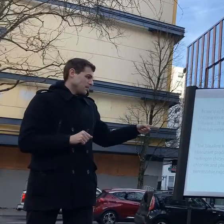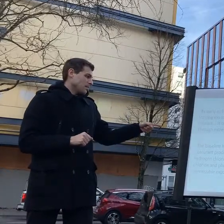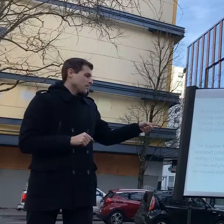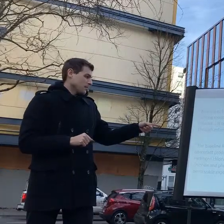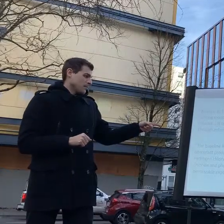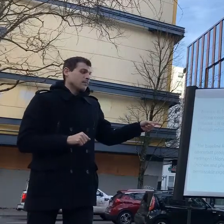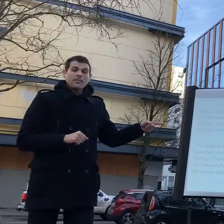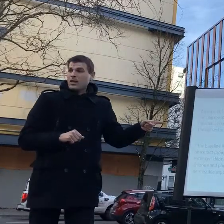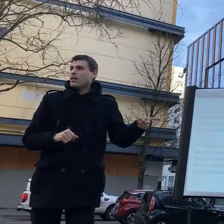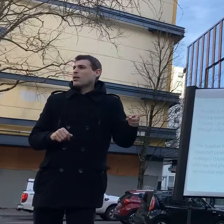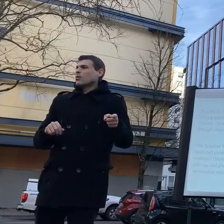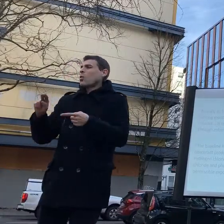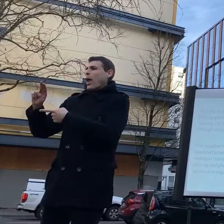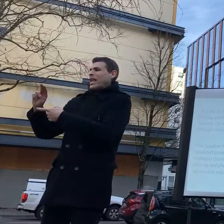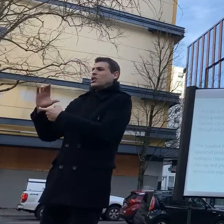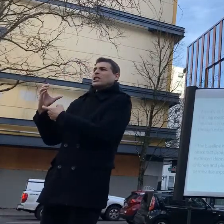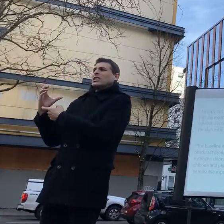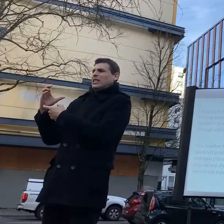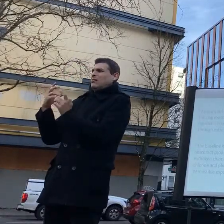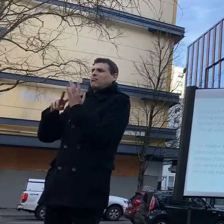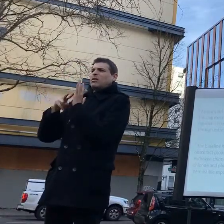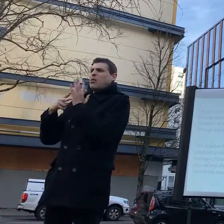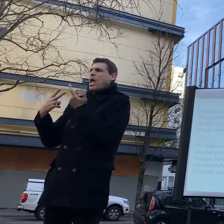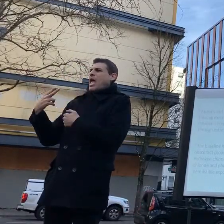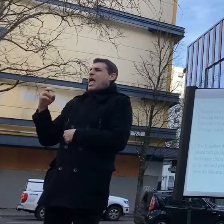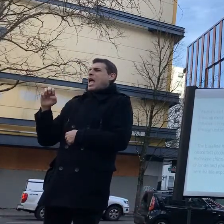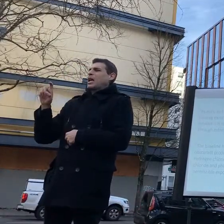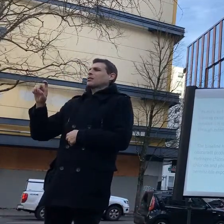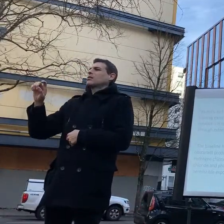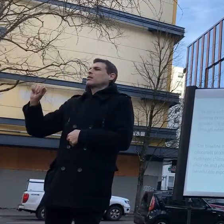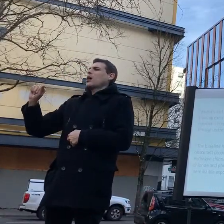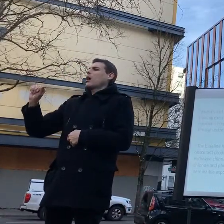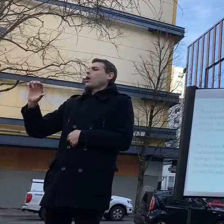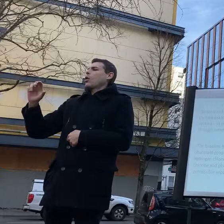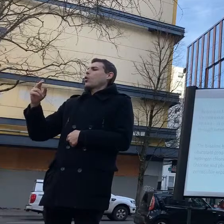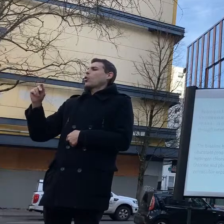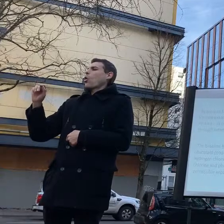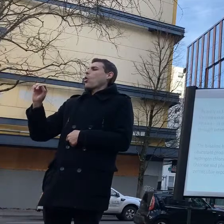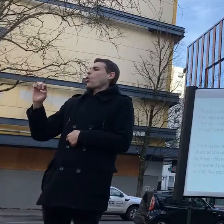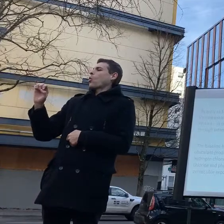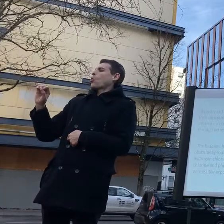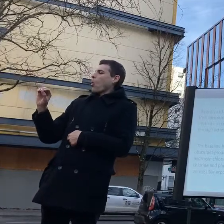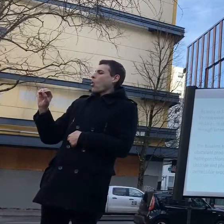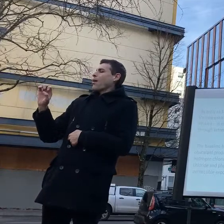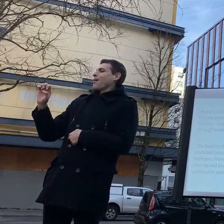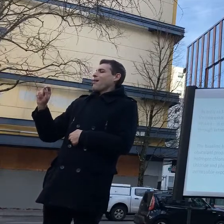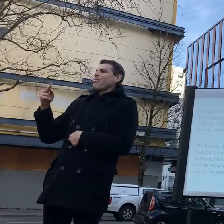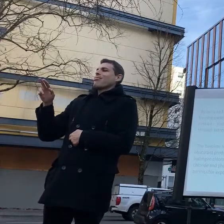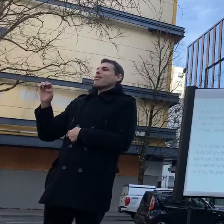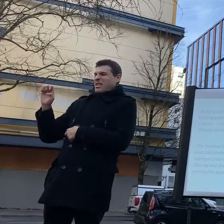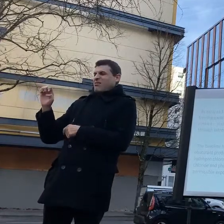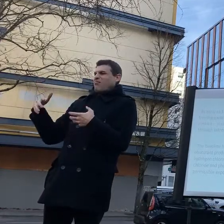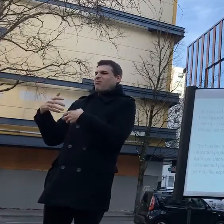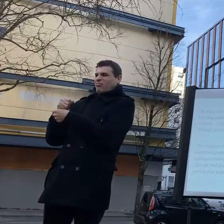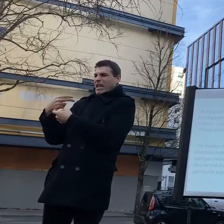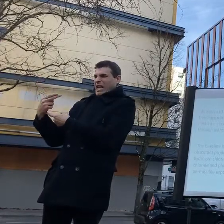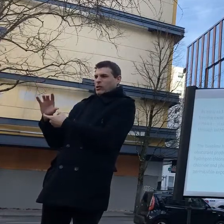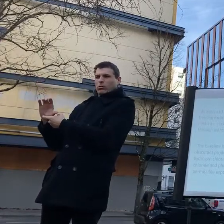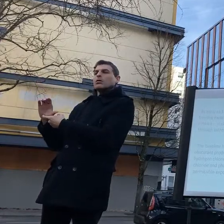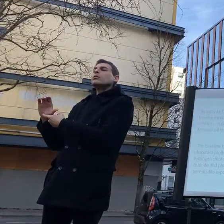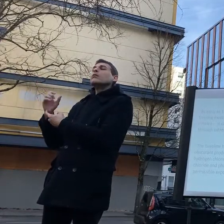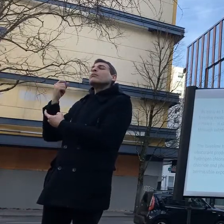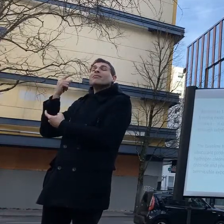out is predominantly zinc chloride gas 75 percent of the weight of what comes out